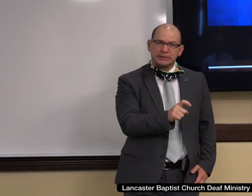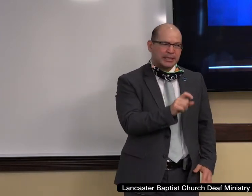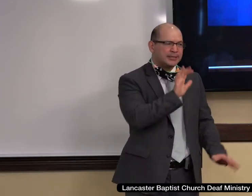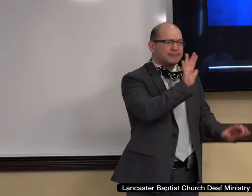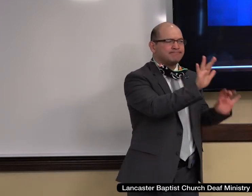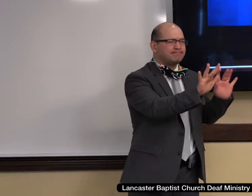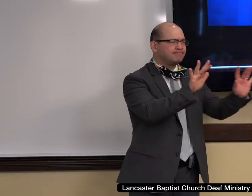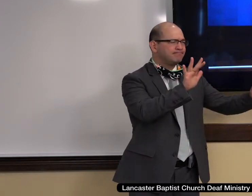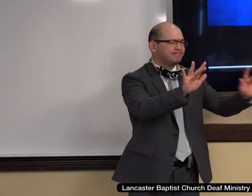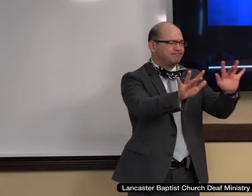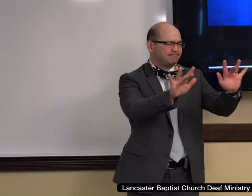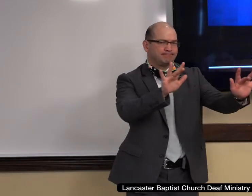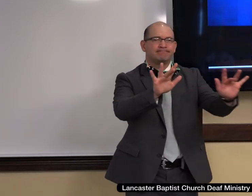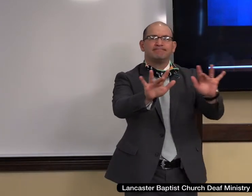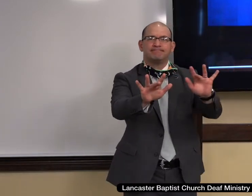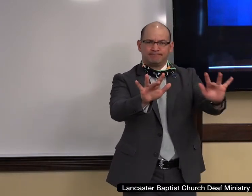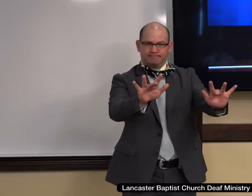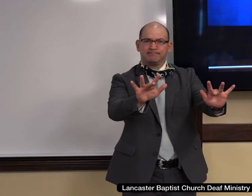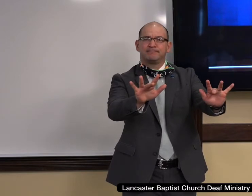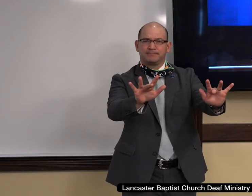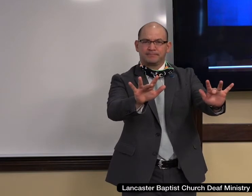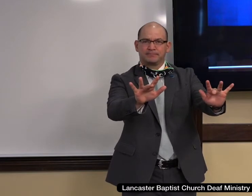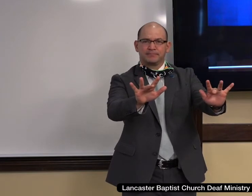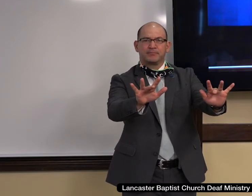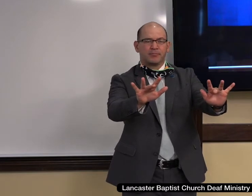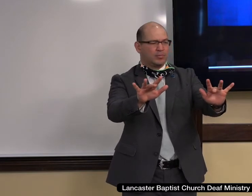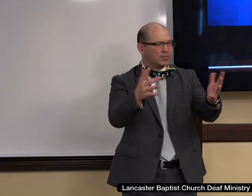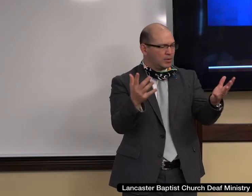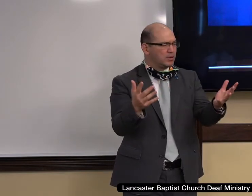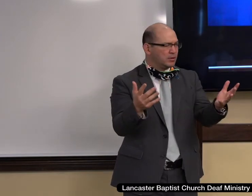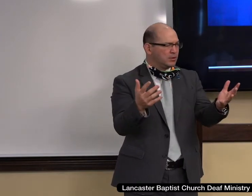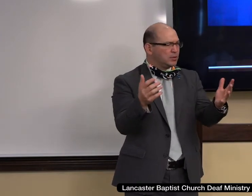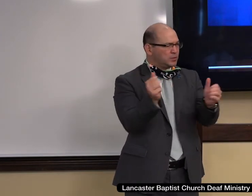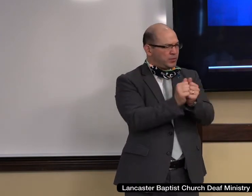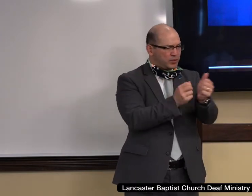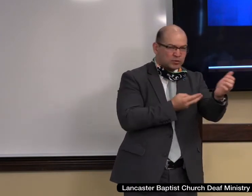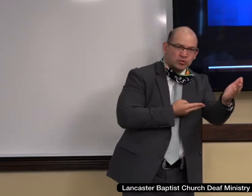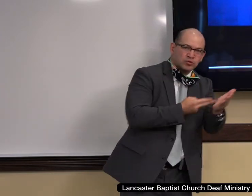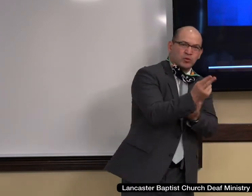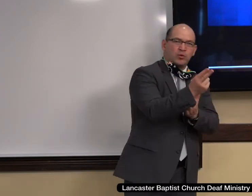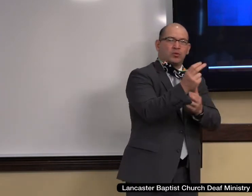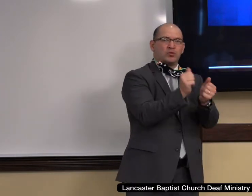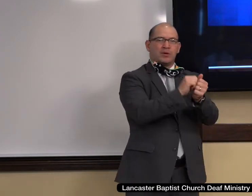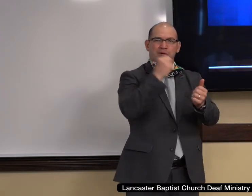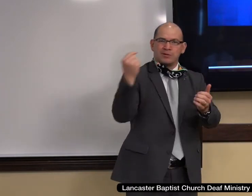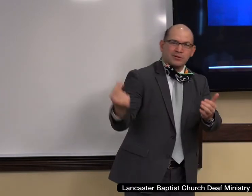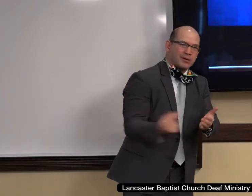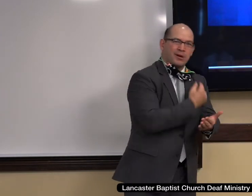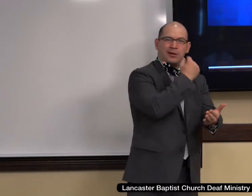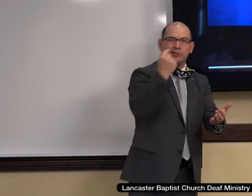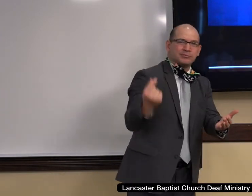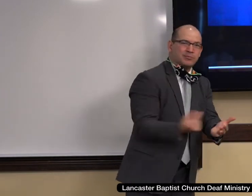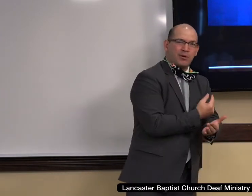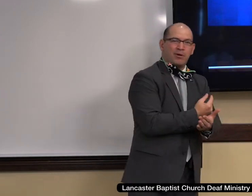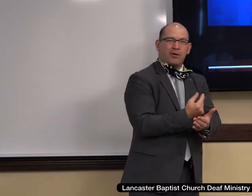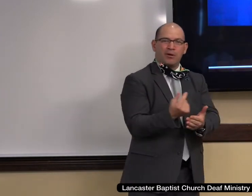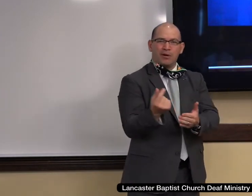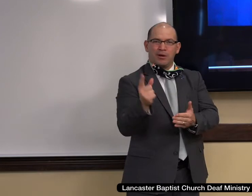And we're doing that here at Lancaster Baptist with a great youth ministry and singles department and soul winning, but all of us need to share this burden